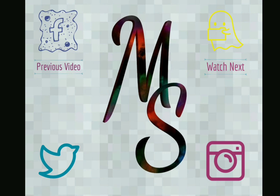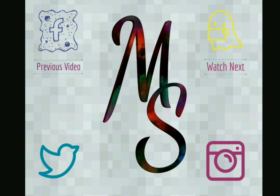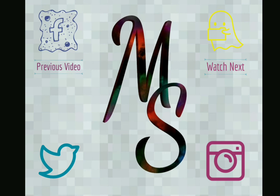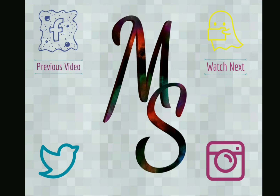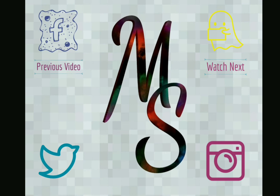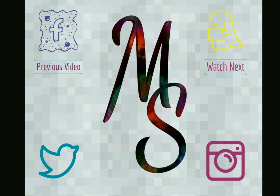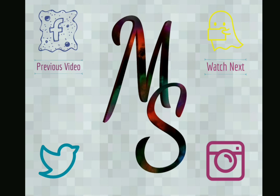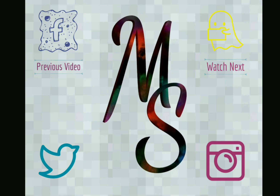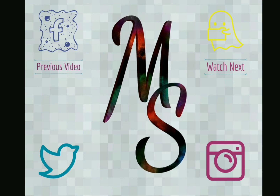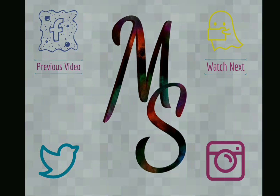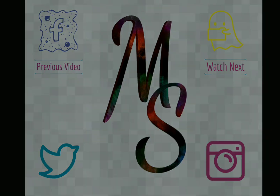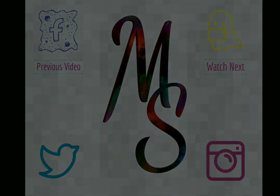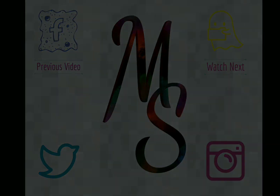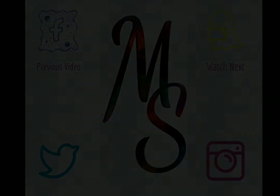Could this be the start What day is, I